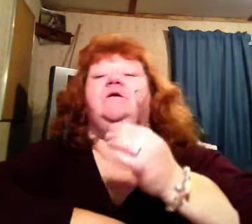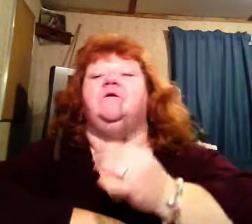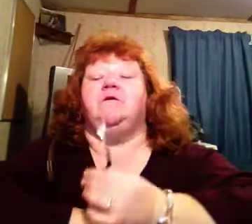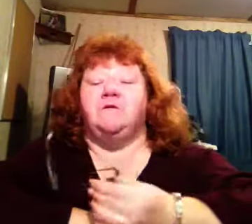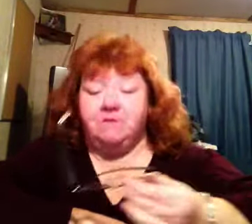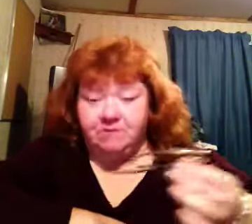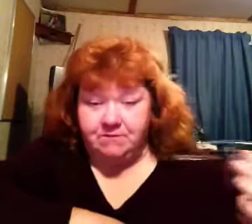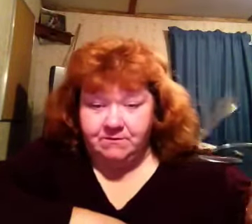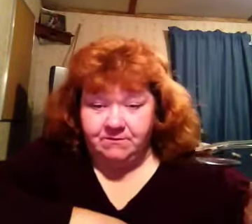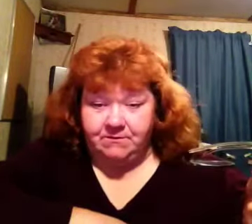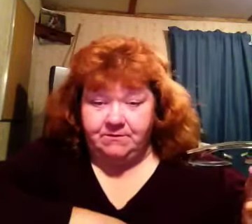Oh.